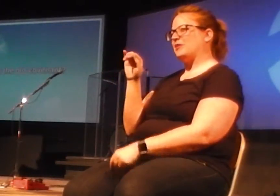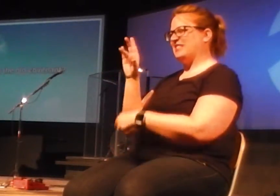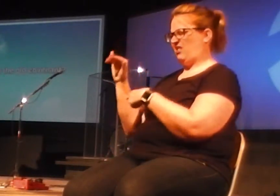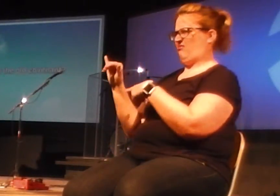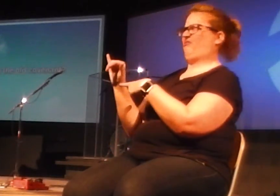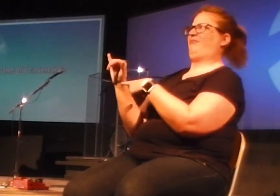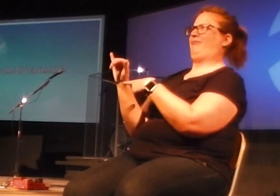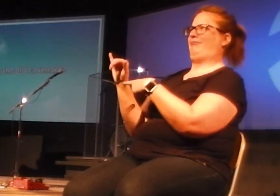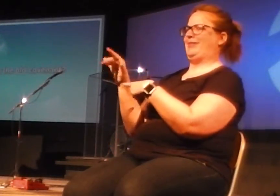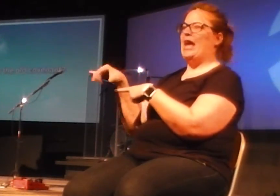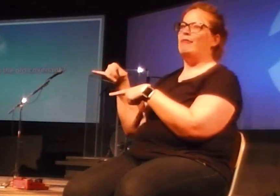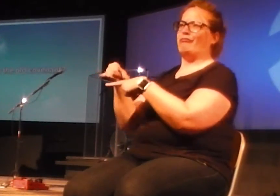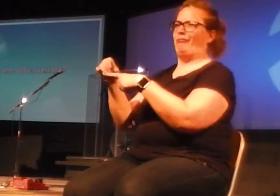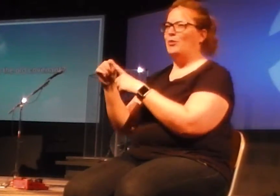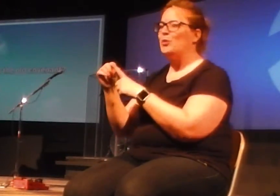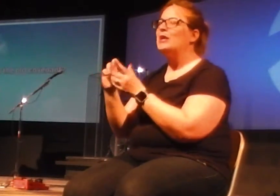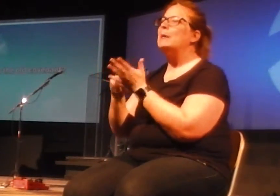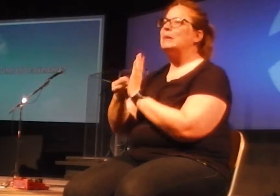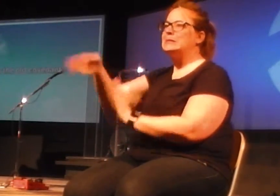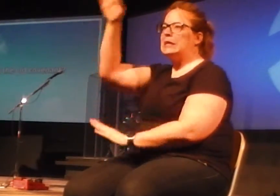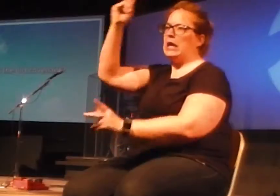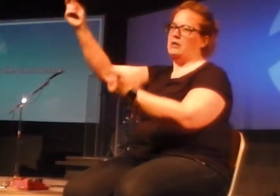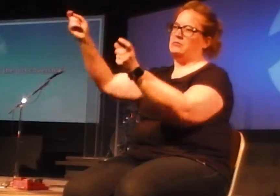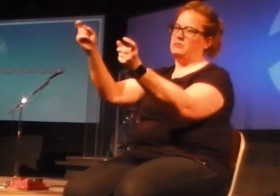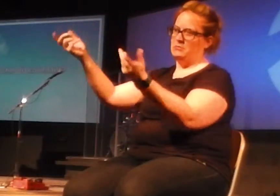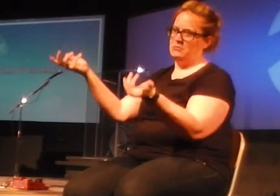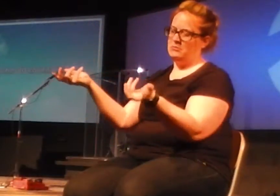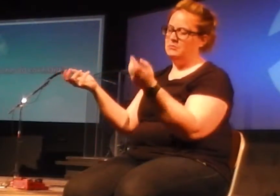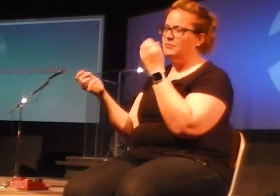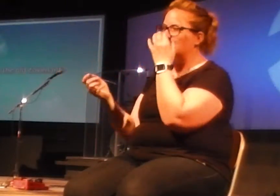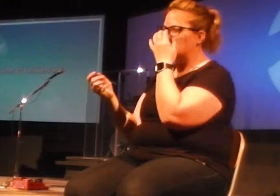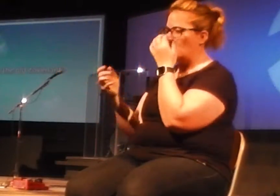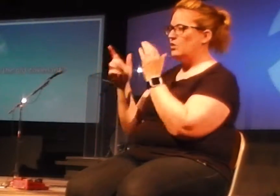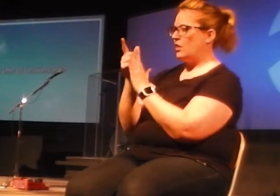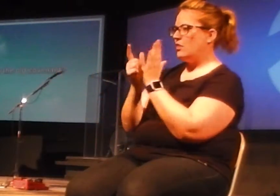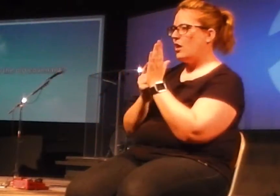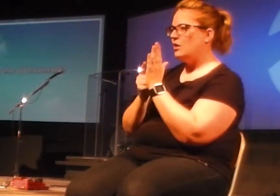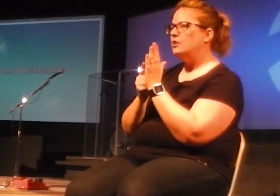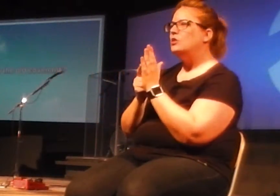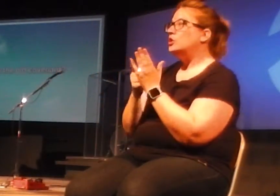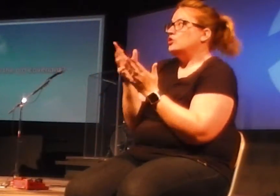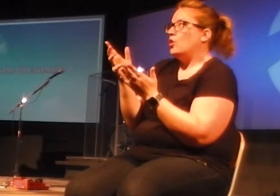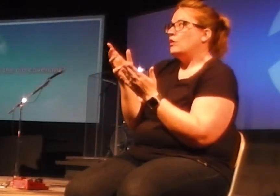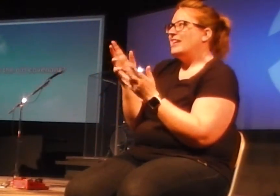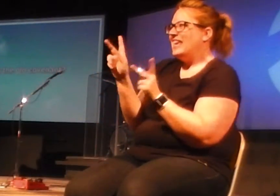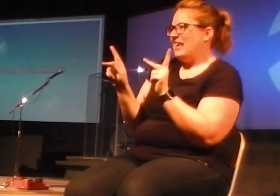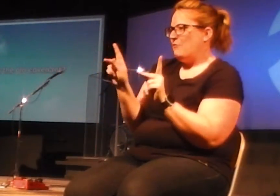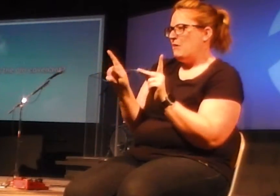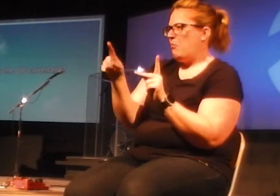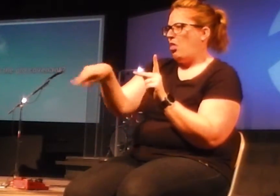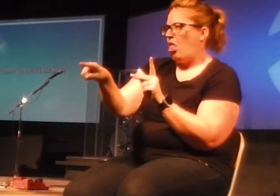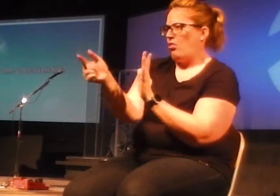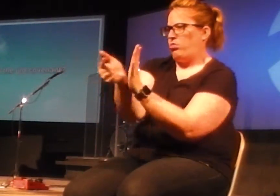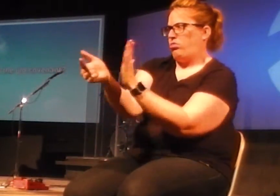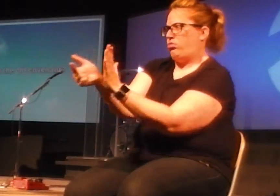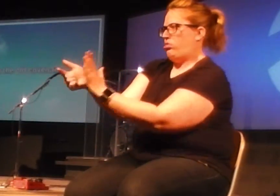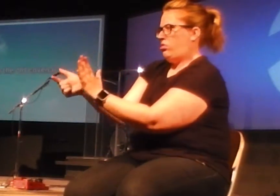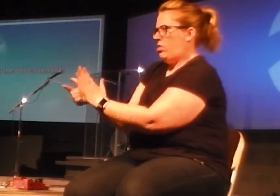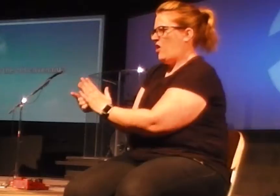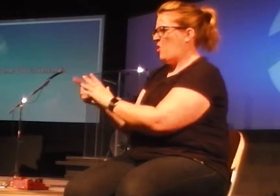word basically means God governed. And so it was all, there was this whole part of the law that was just about what do you do with people who break the law and who miscreate each other? It